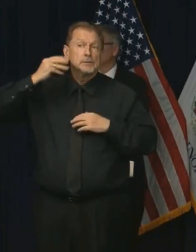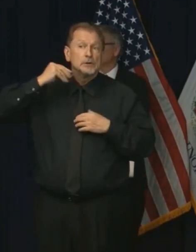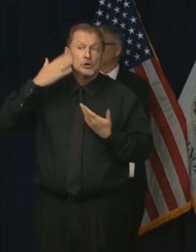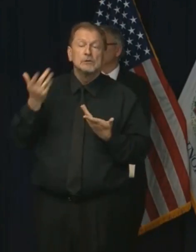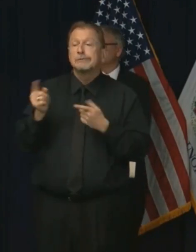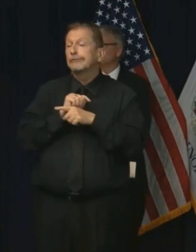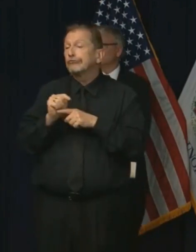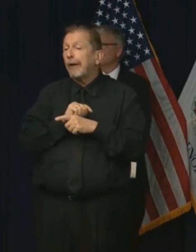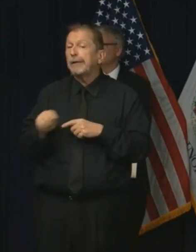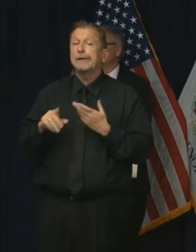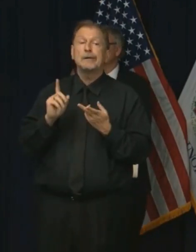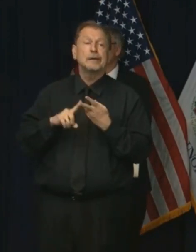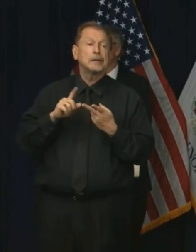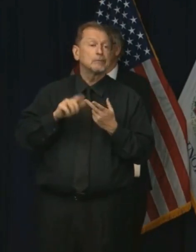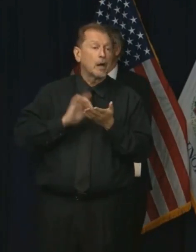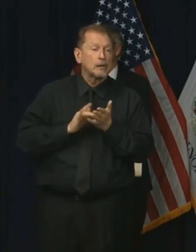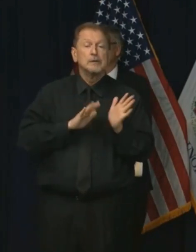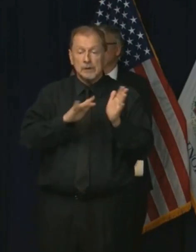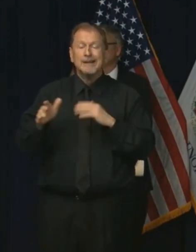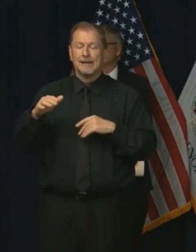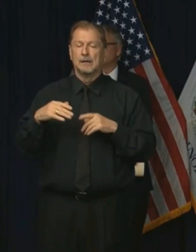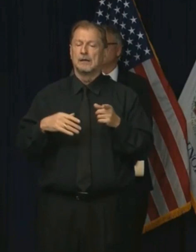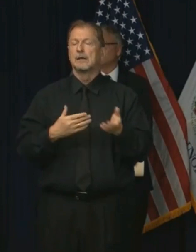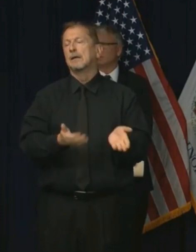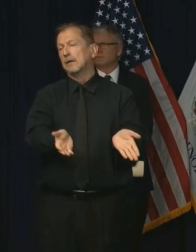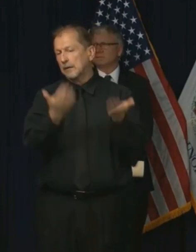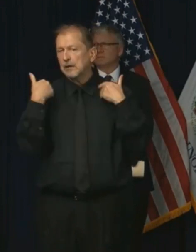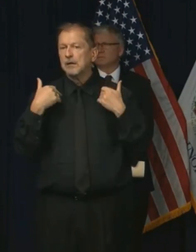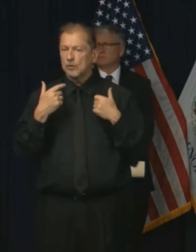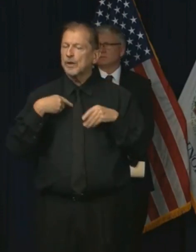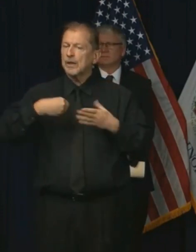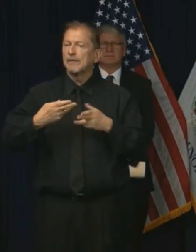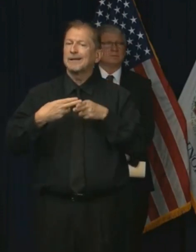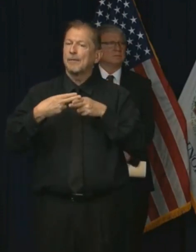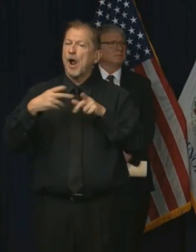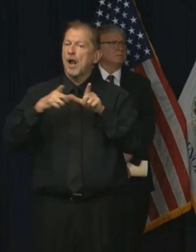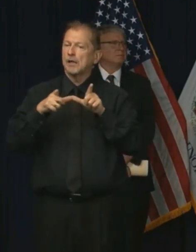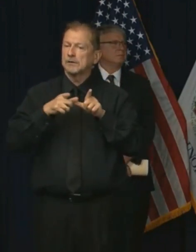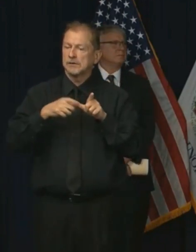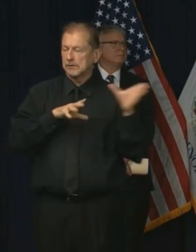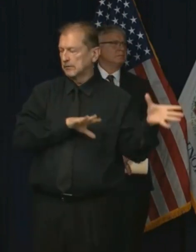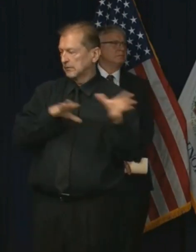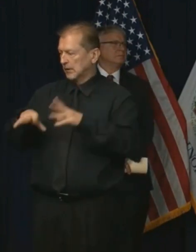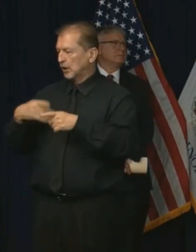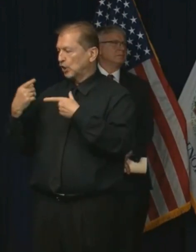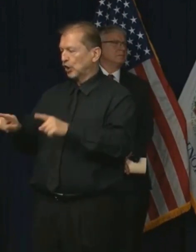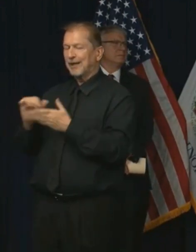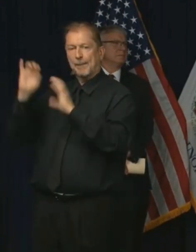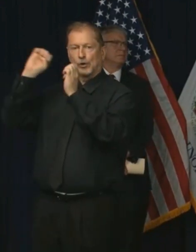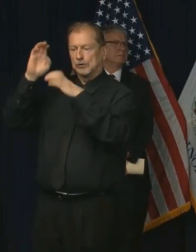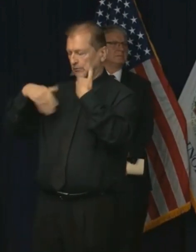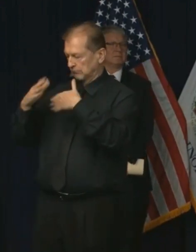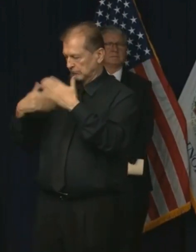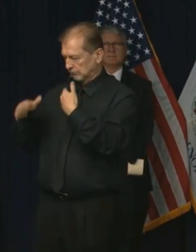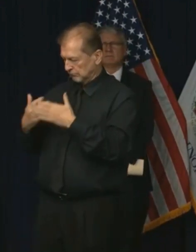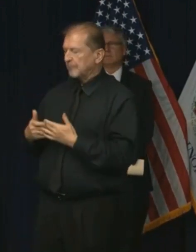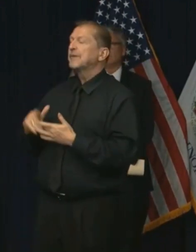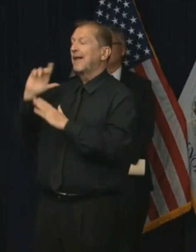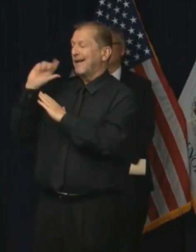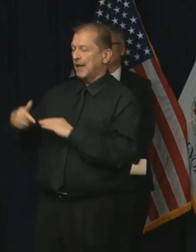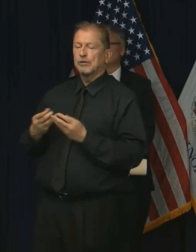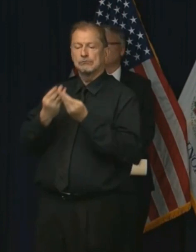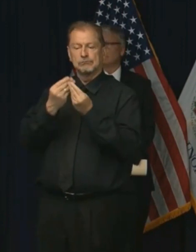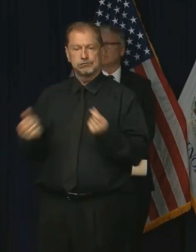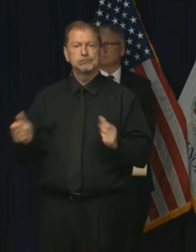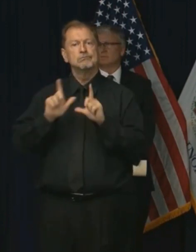training to help us in this endeavor. I mean, just think of the hospitals that we're turning on across the state that